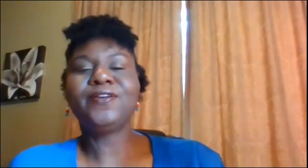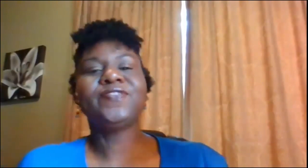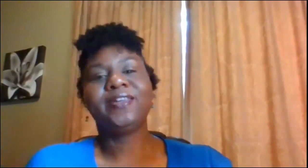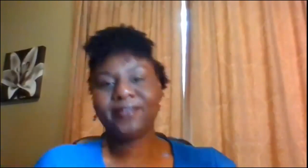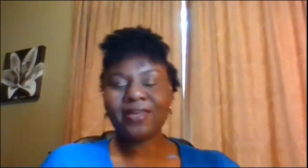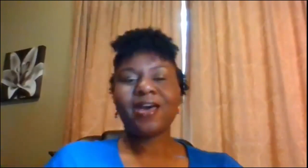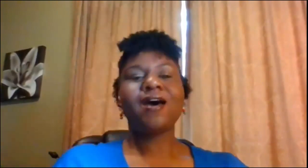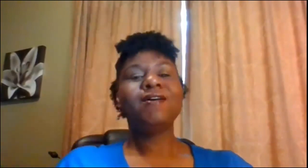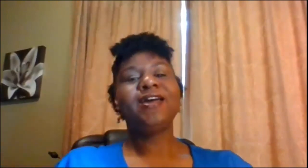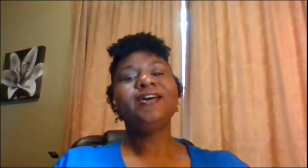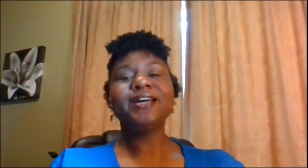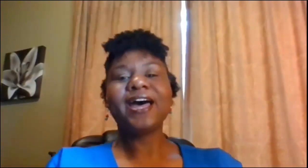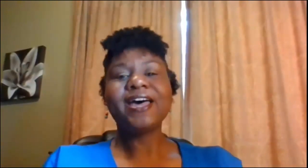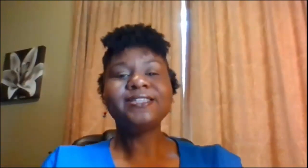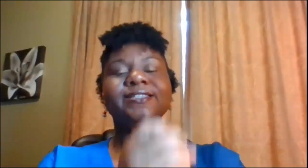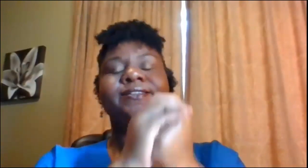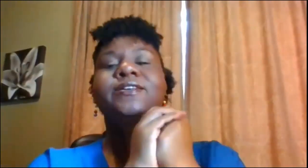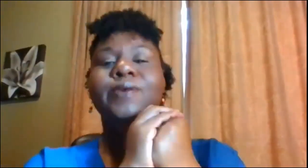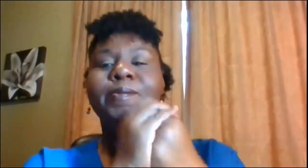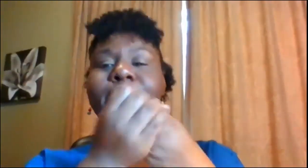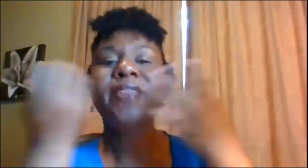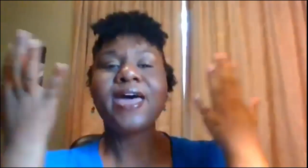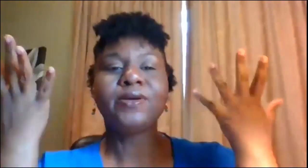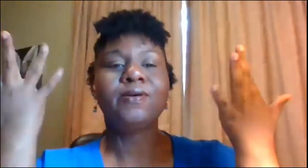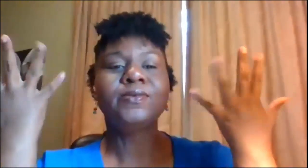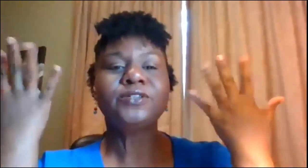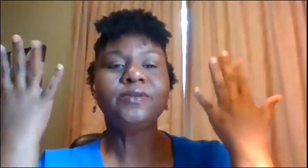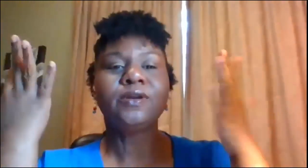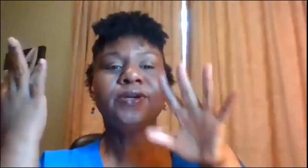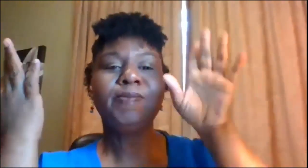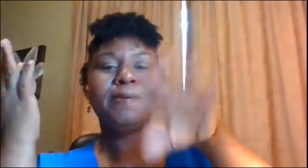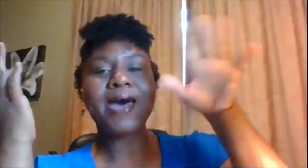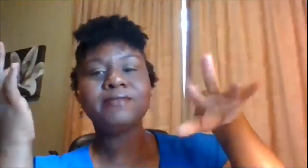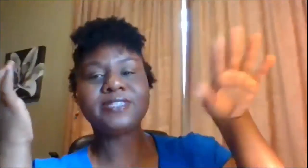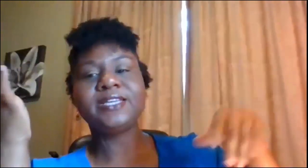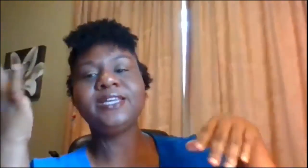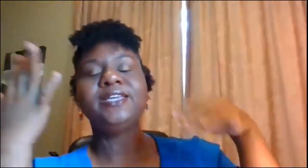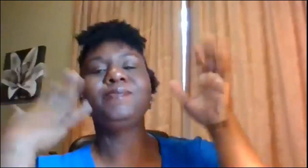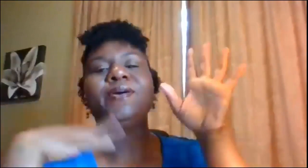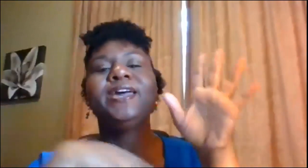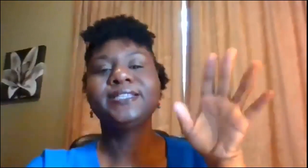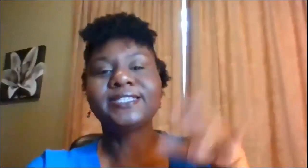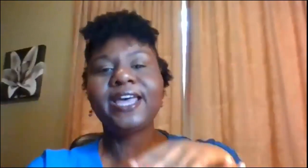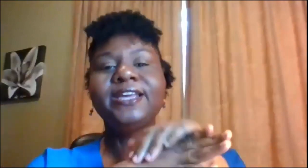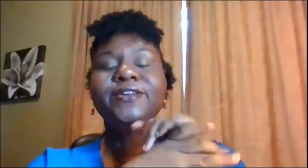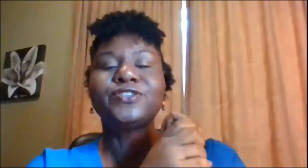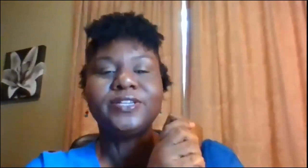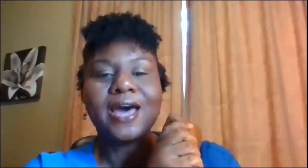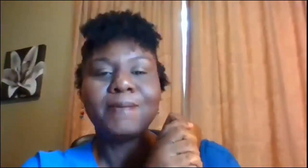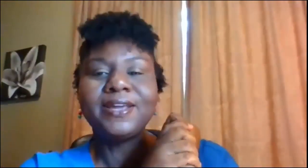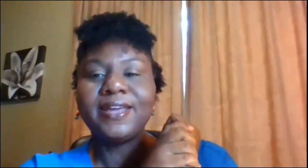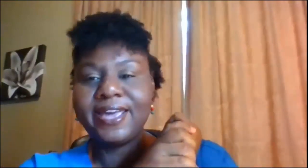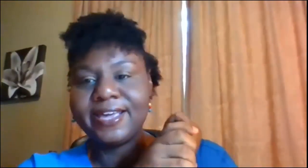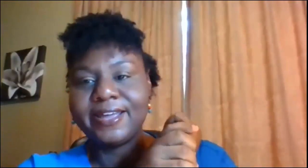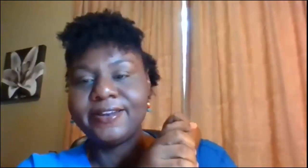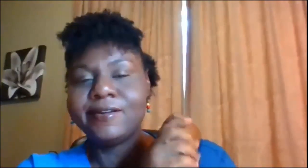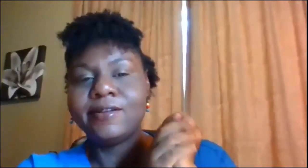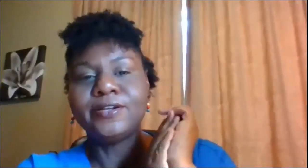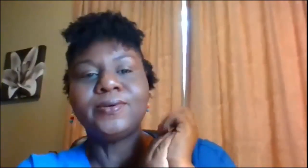perfect all right good guys so remember that we don't want you you don't want to be bouncing keep your hands steady use your dominant hand y'all are doing